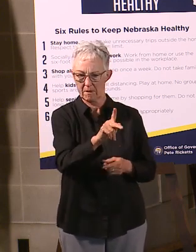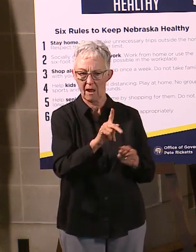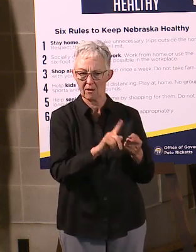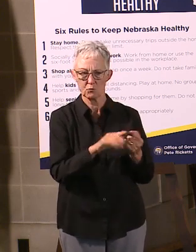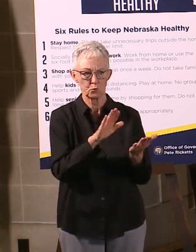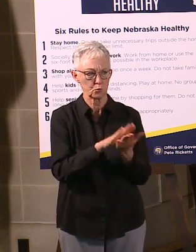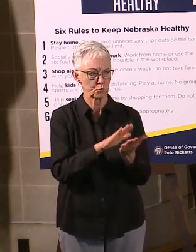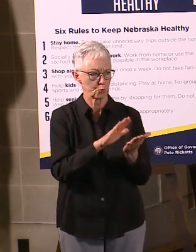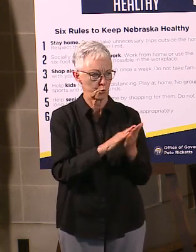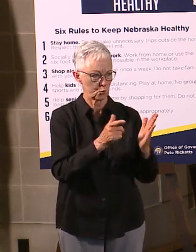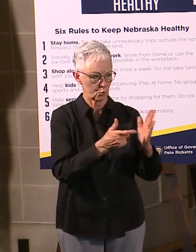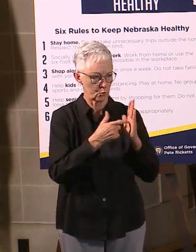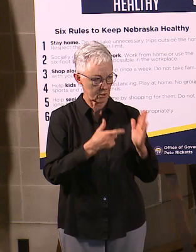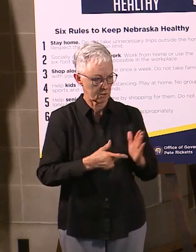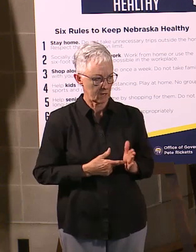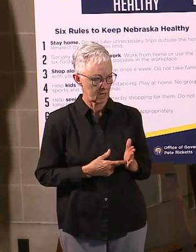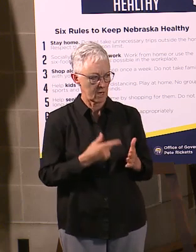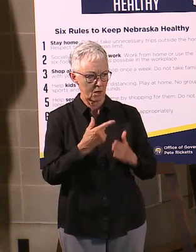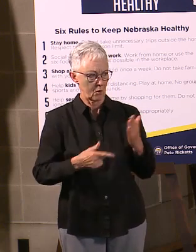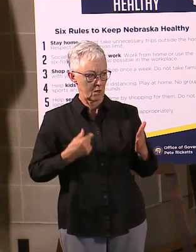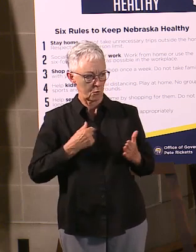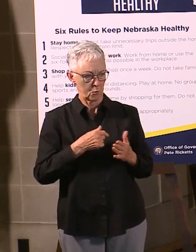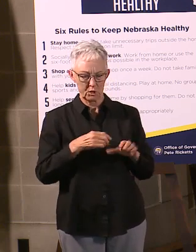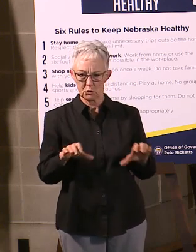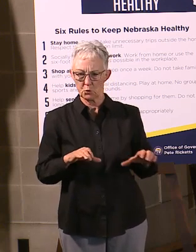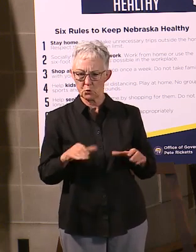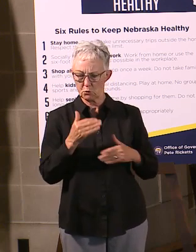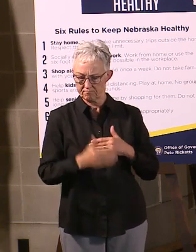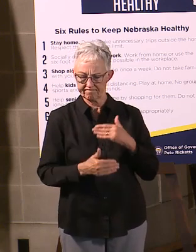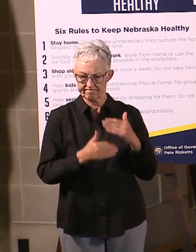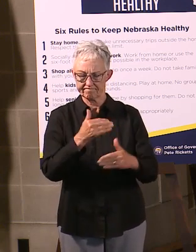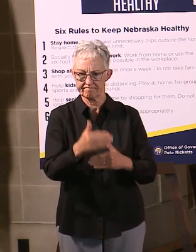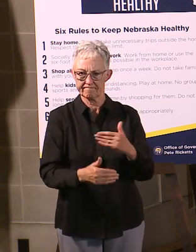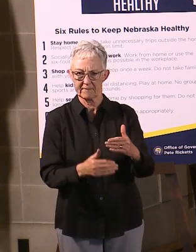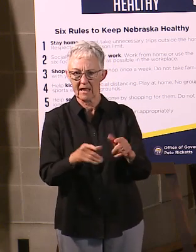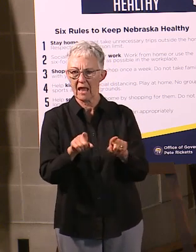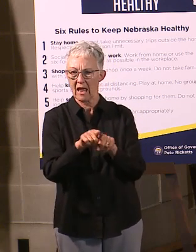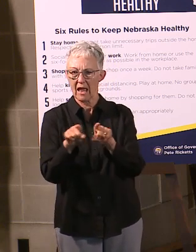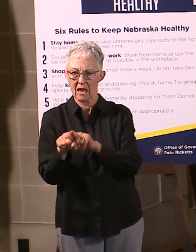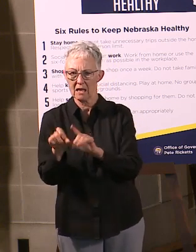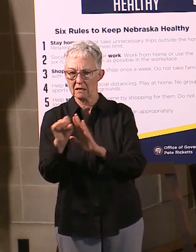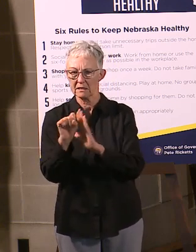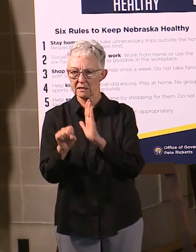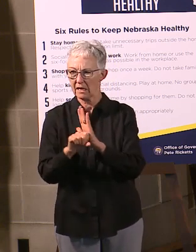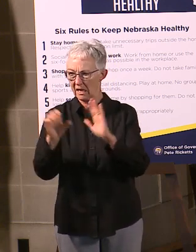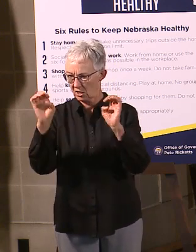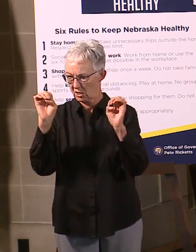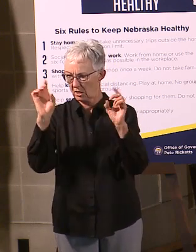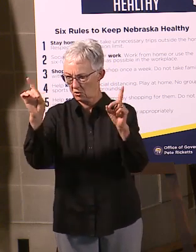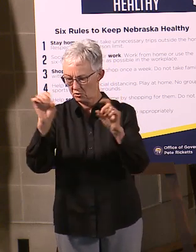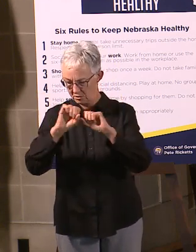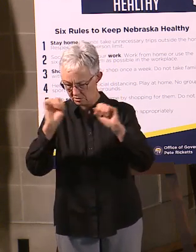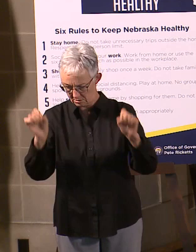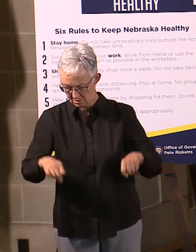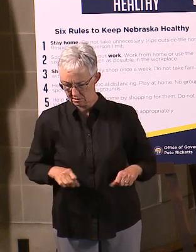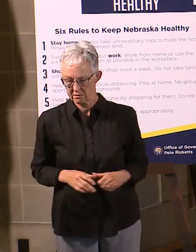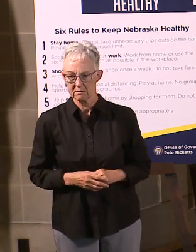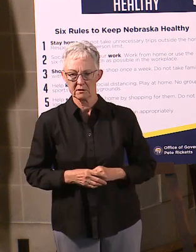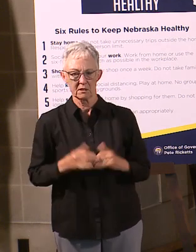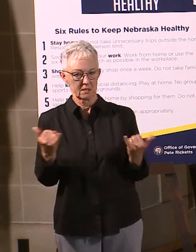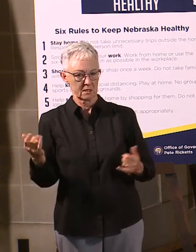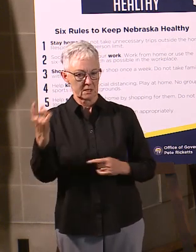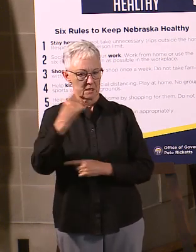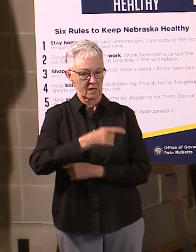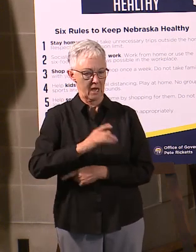we begin to move forward as a state education system and work ultimately together. And so I'm really announcing today our